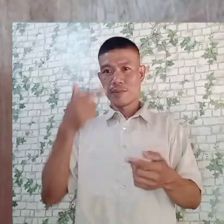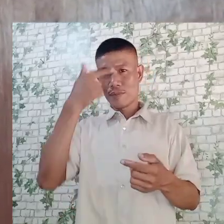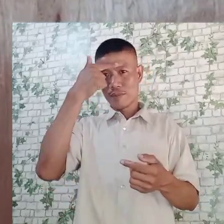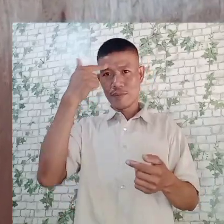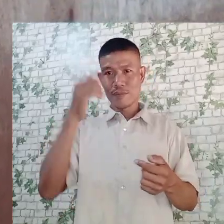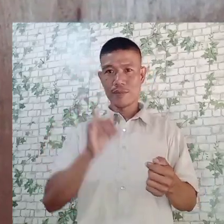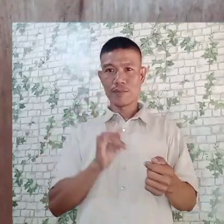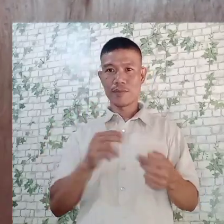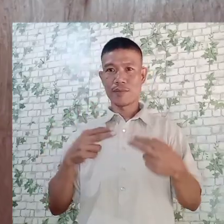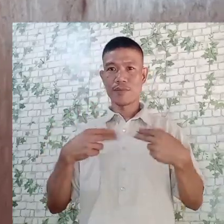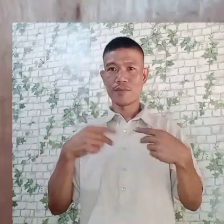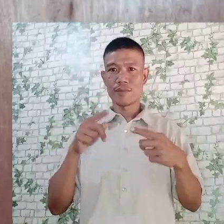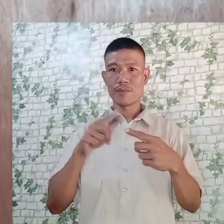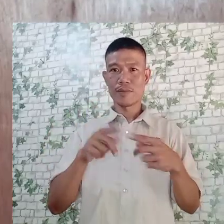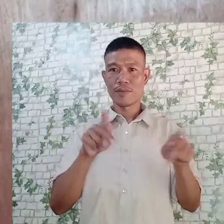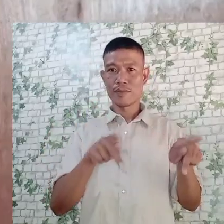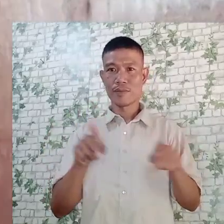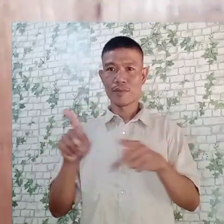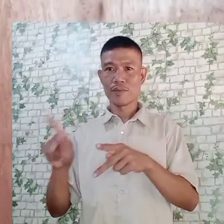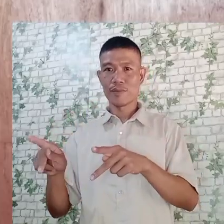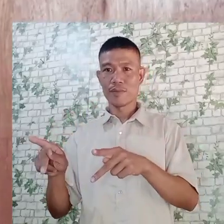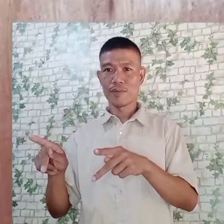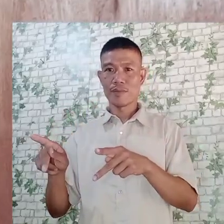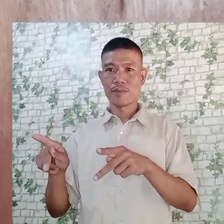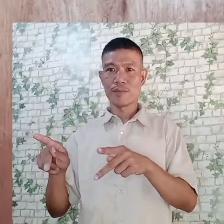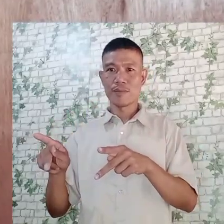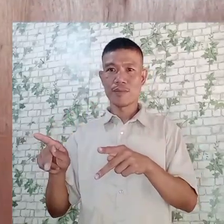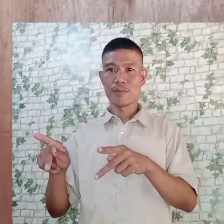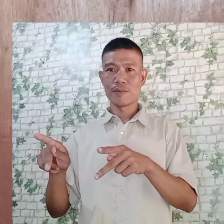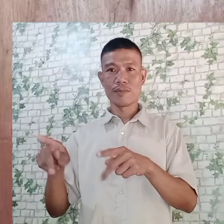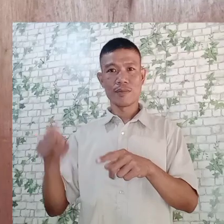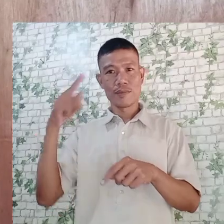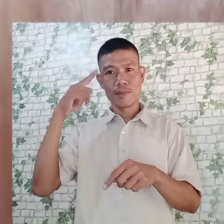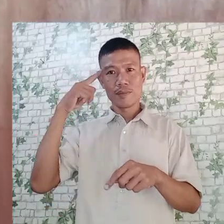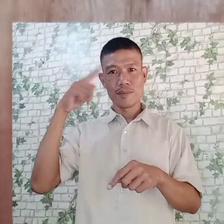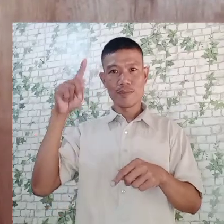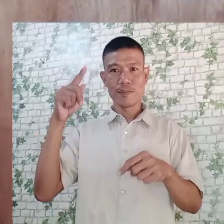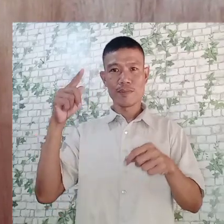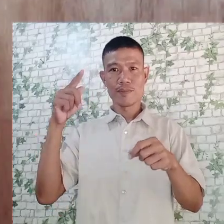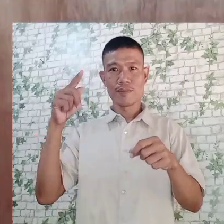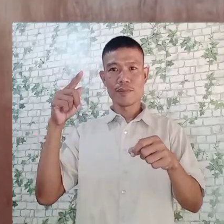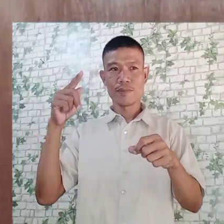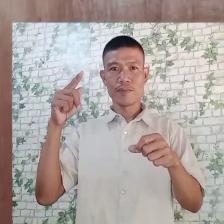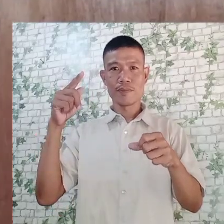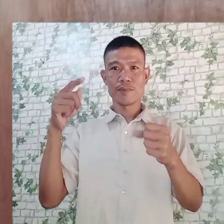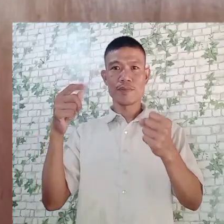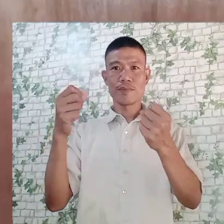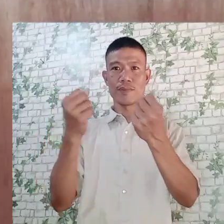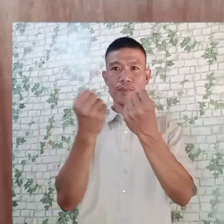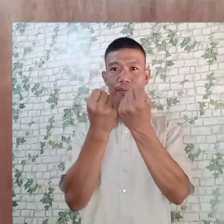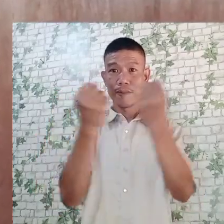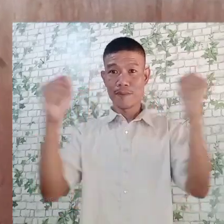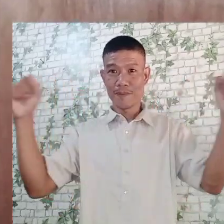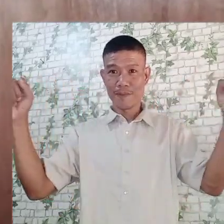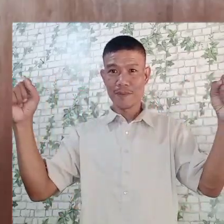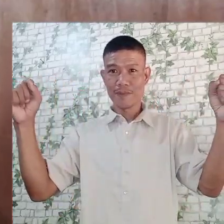to prepare a plan for a Belt-In Cabinet. So as you can see, it is so limited in